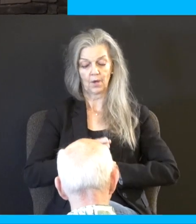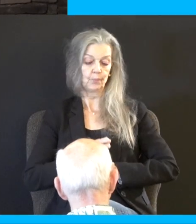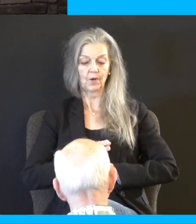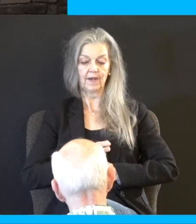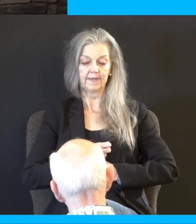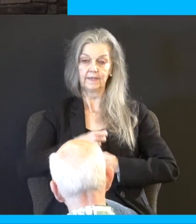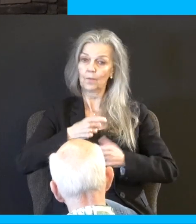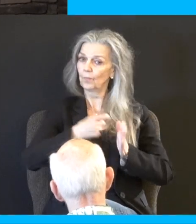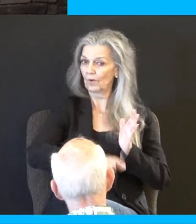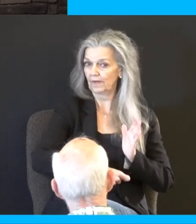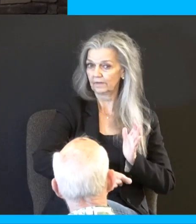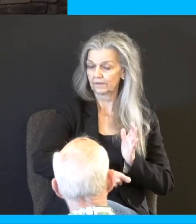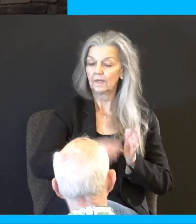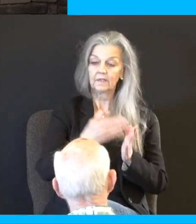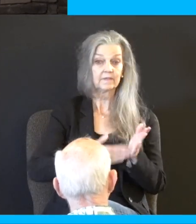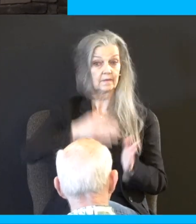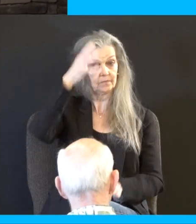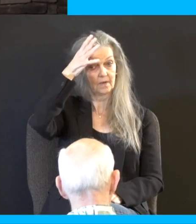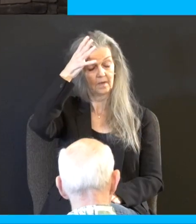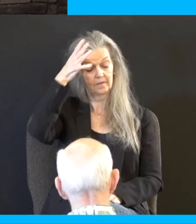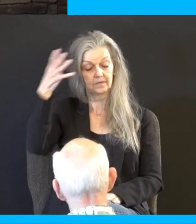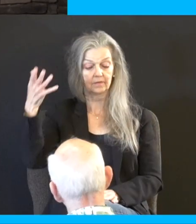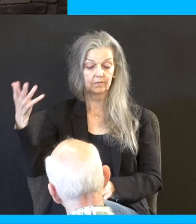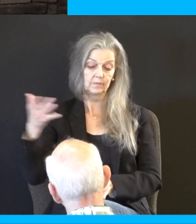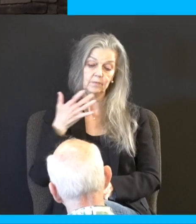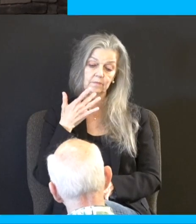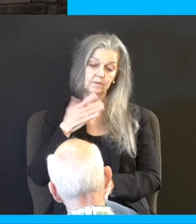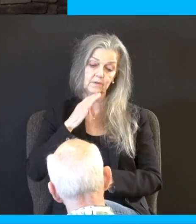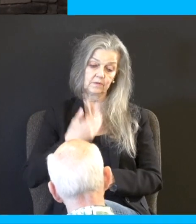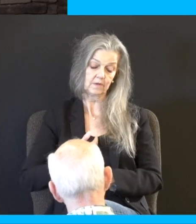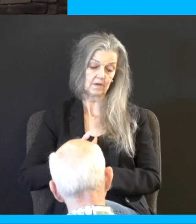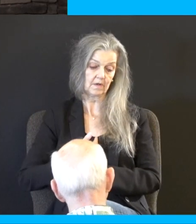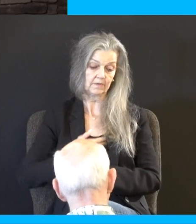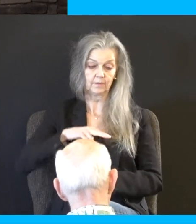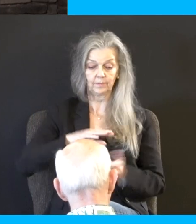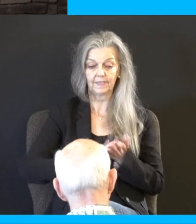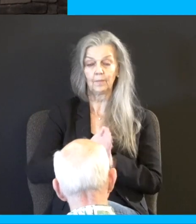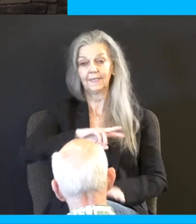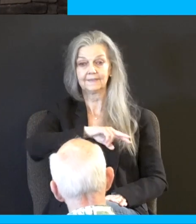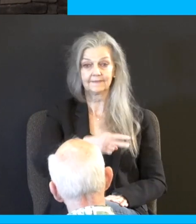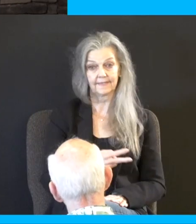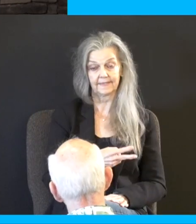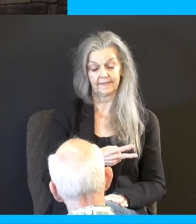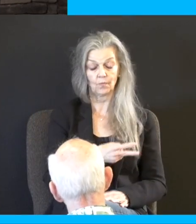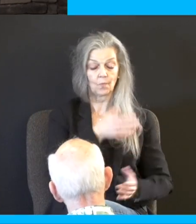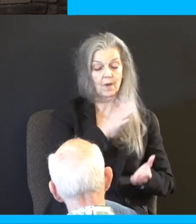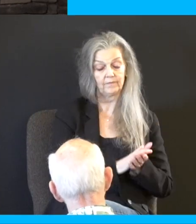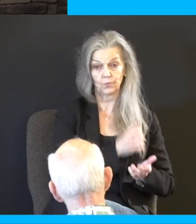another instance. Some fathers would prefer to have his daughter be, quote-unquote, a secondary wife to a wealthy man, as opposed to a